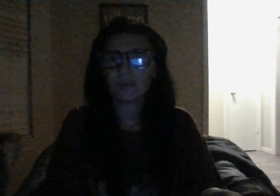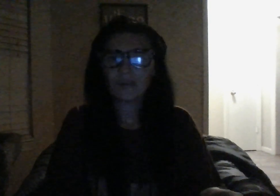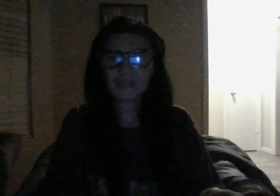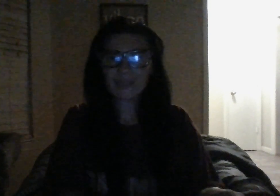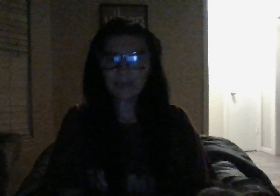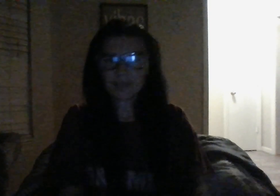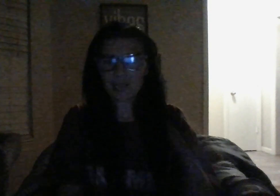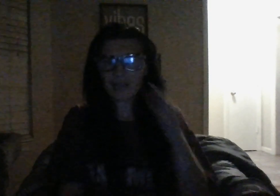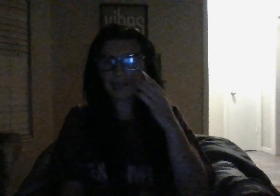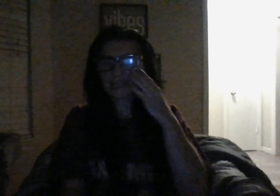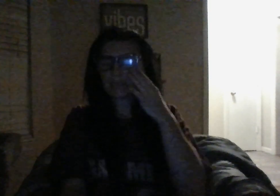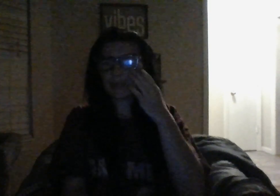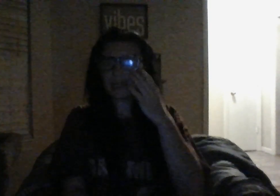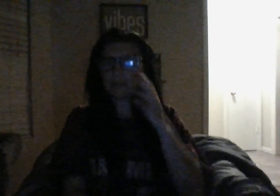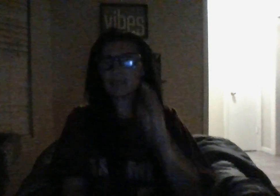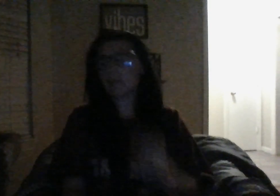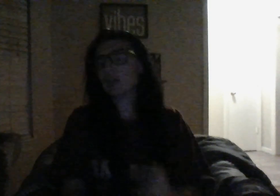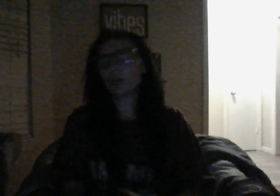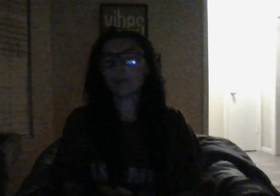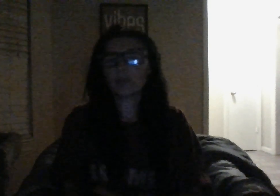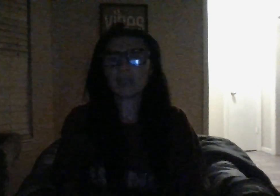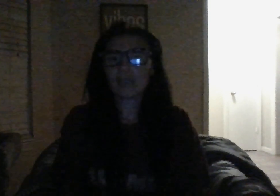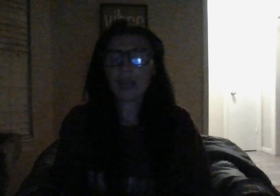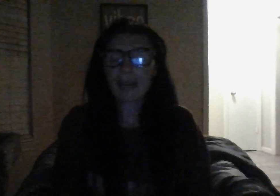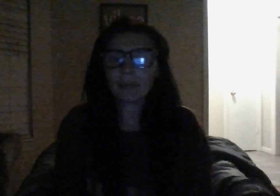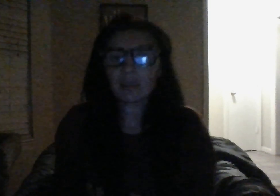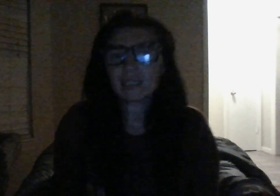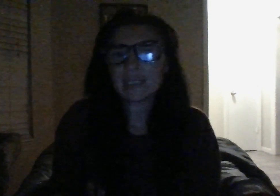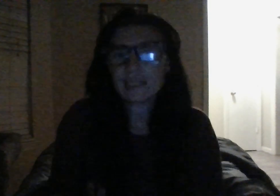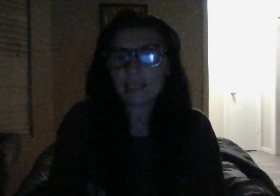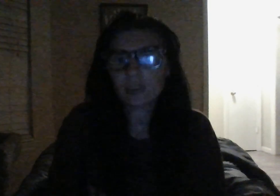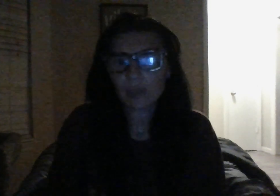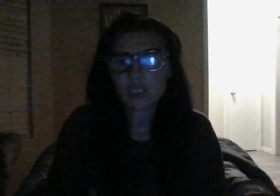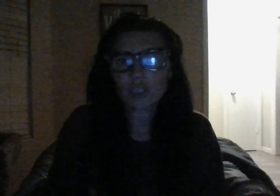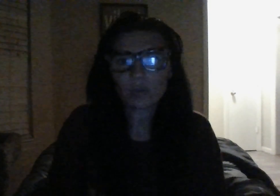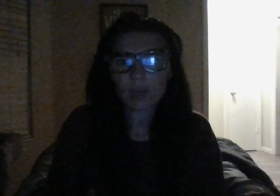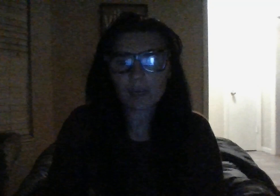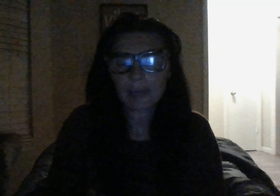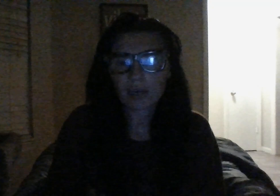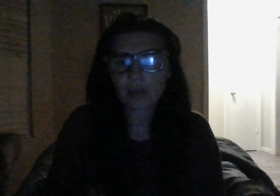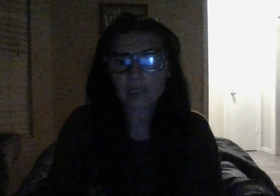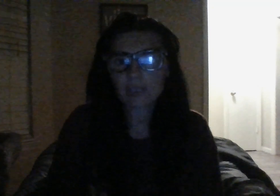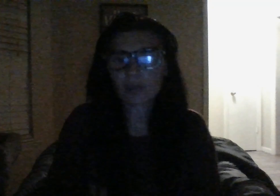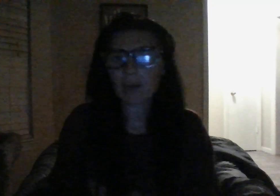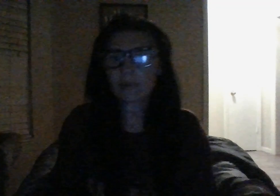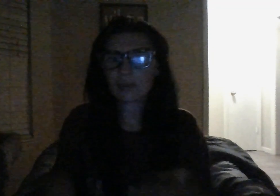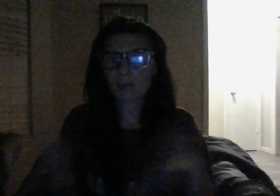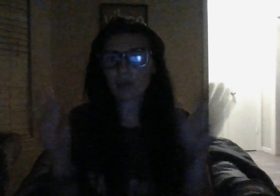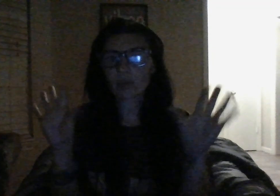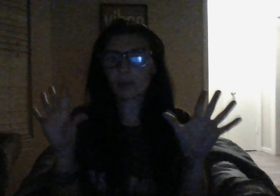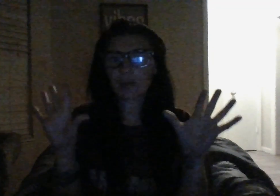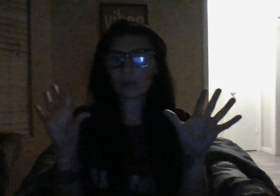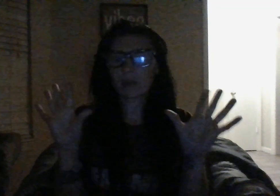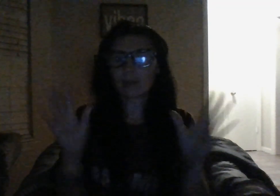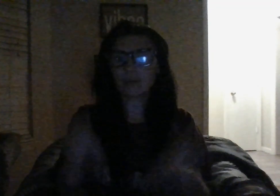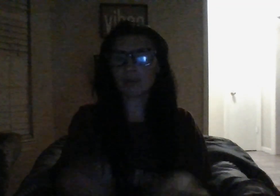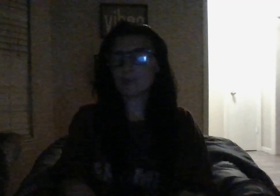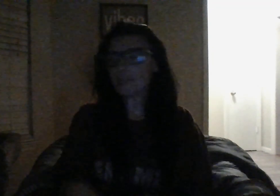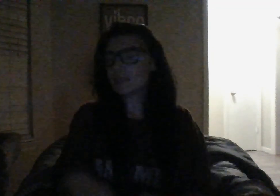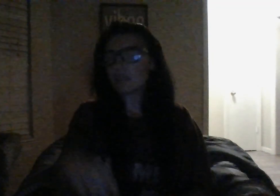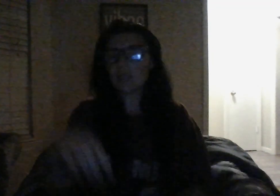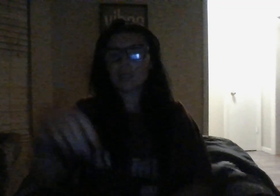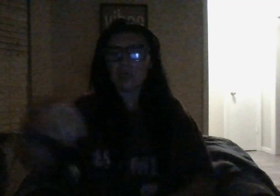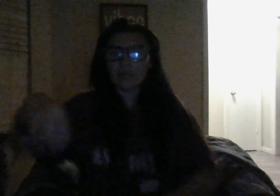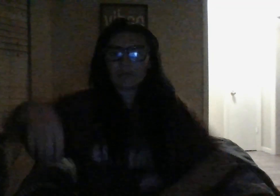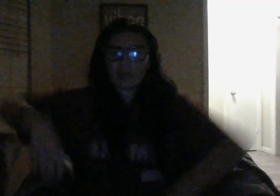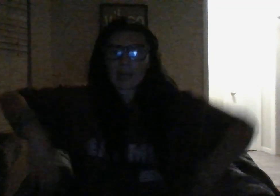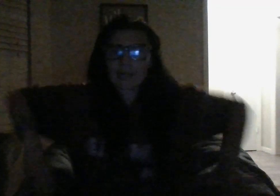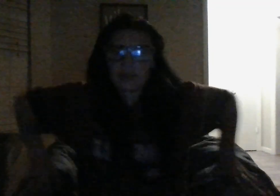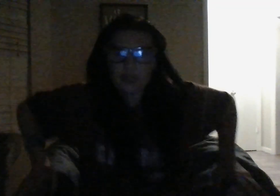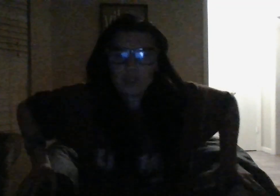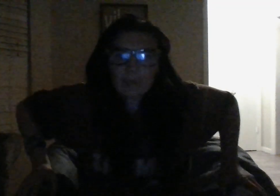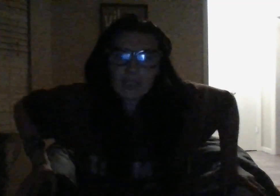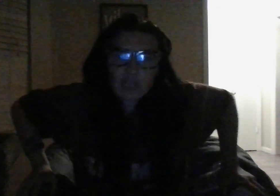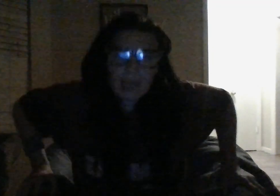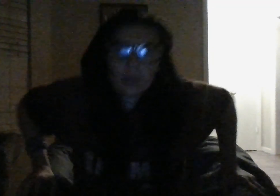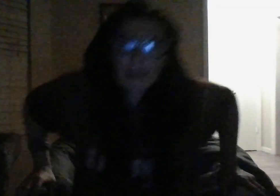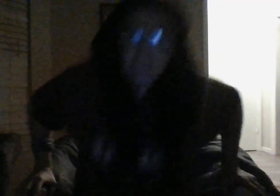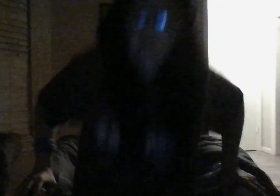what's up you guys my name is mary i'm with high priestess intuition welcome my current subscribers and welcome welcome welcome newbies if you guys are new to my channel and